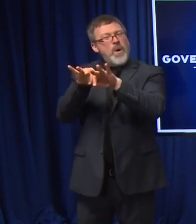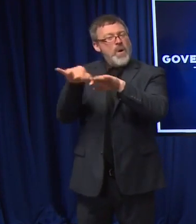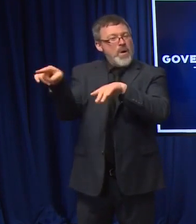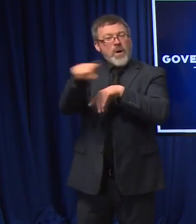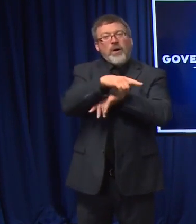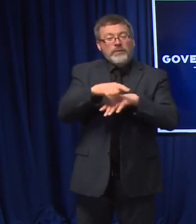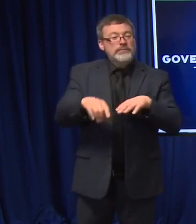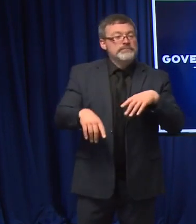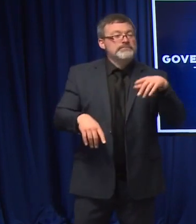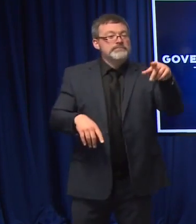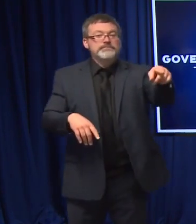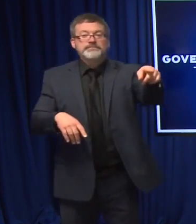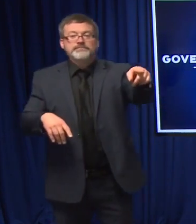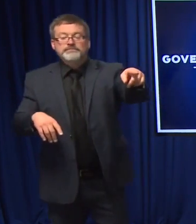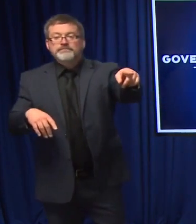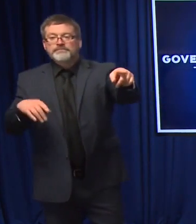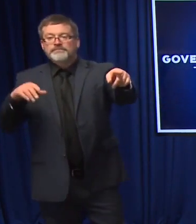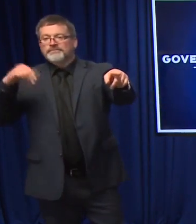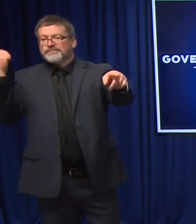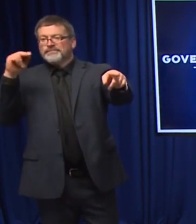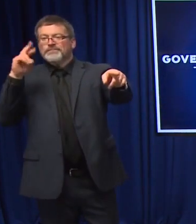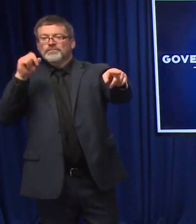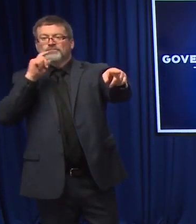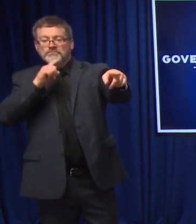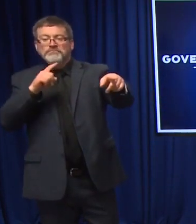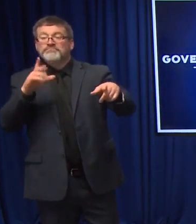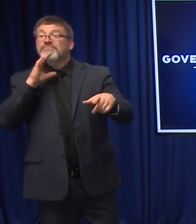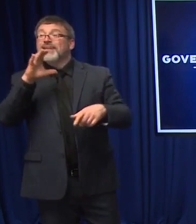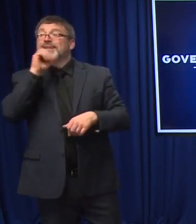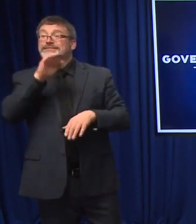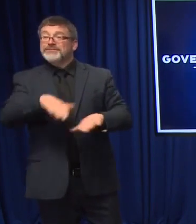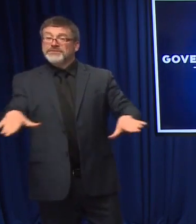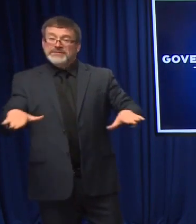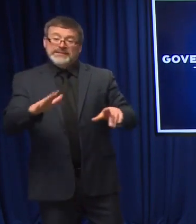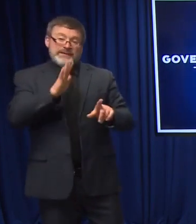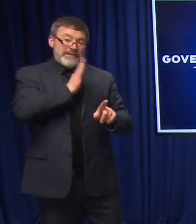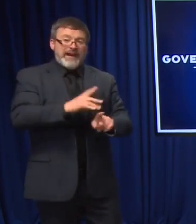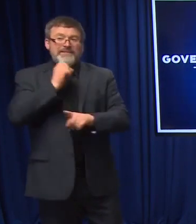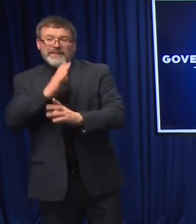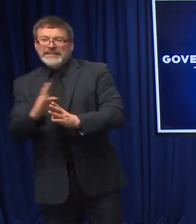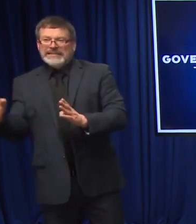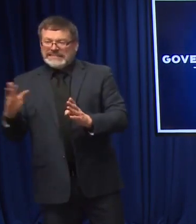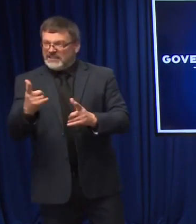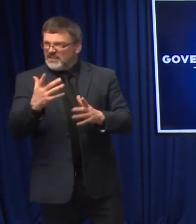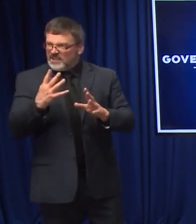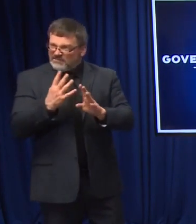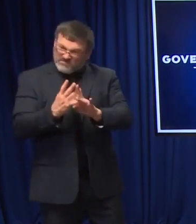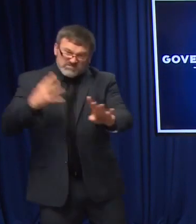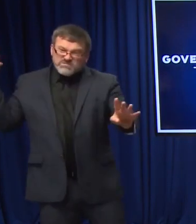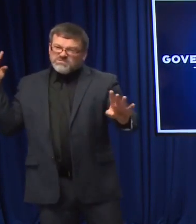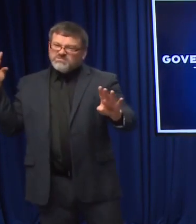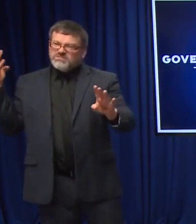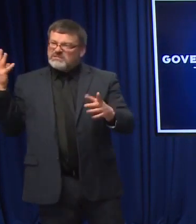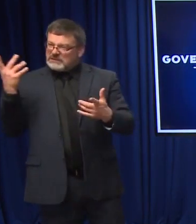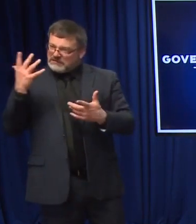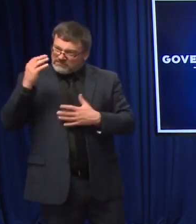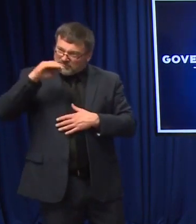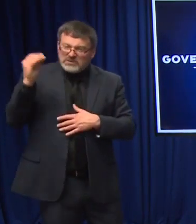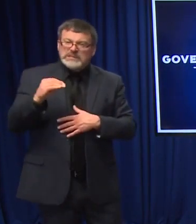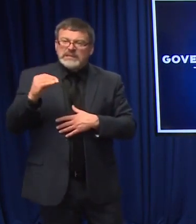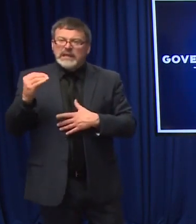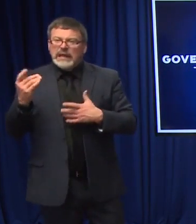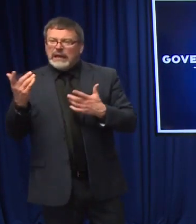What are we seeing in terms of percentage of that population getting vaccinated? And do parents have to consent for